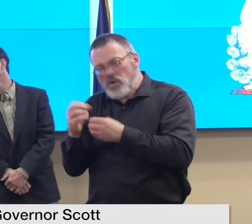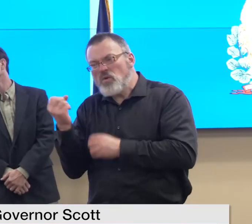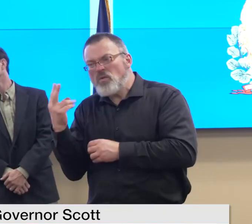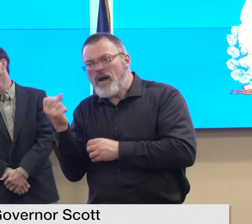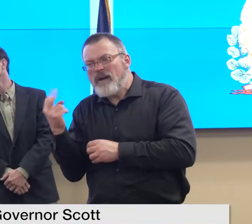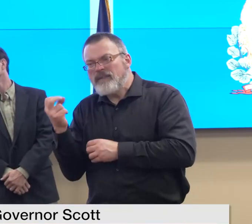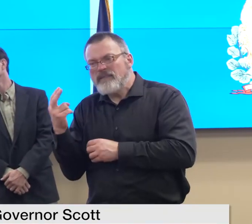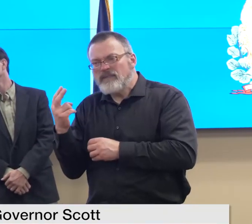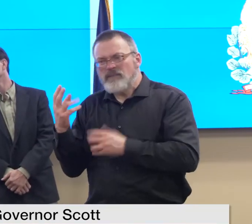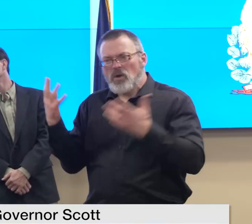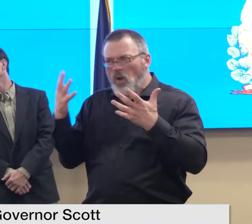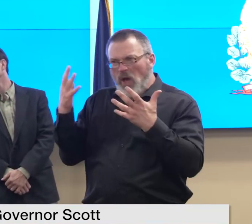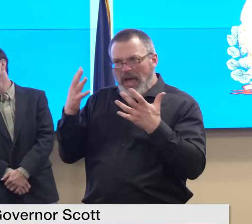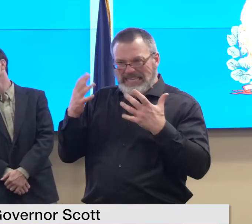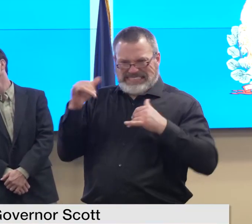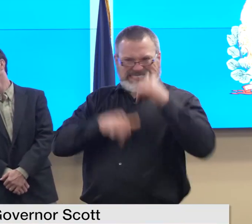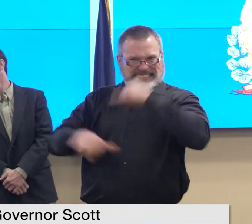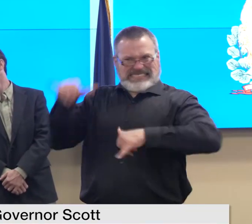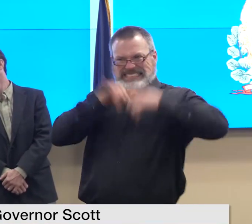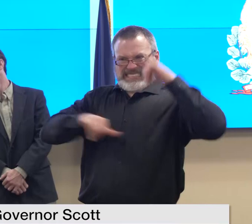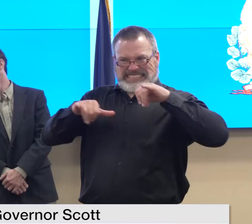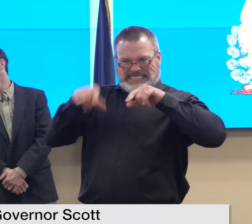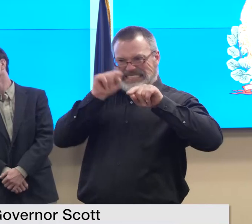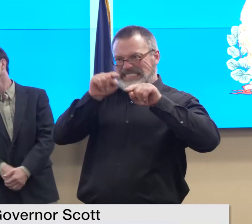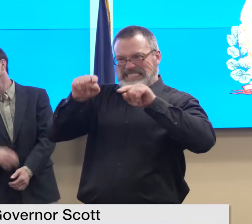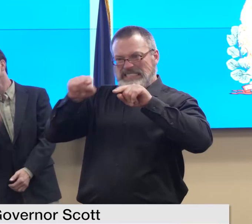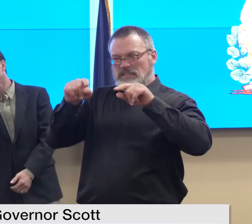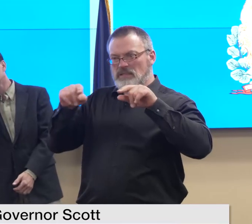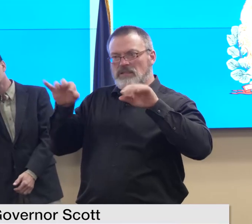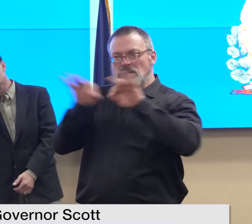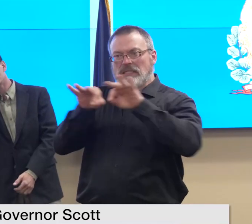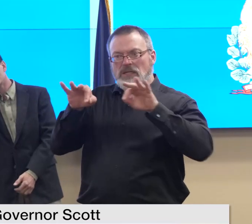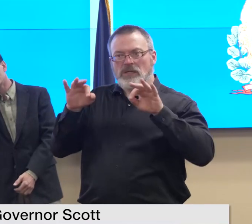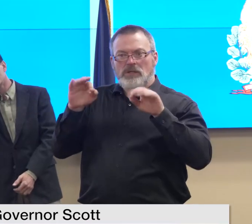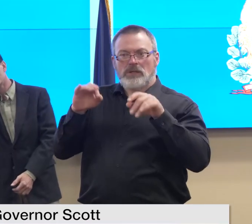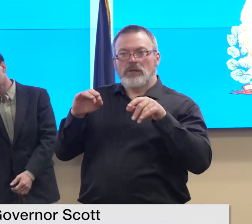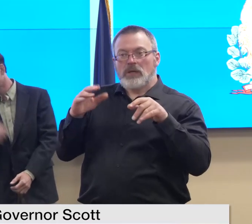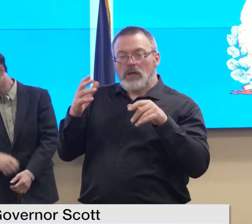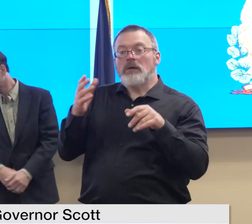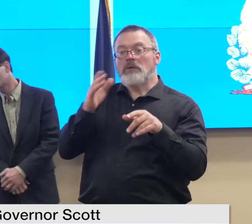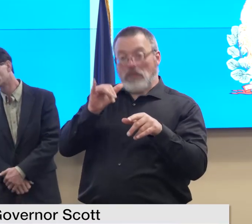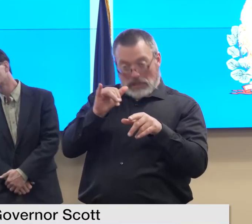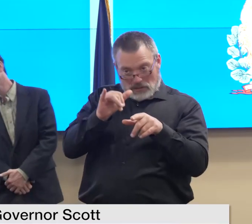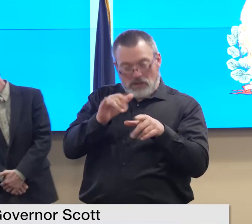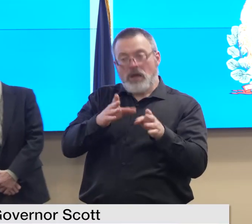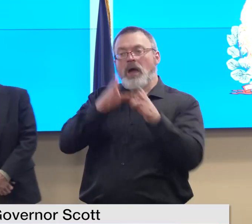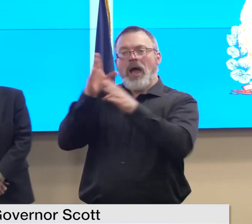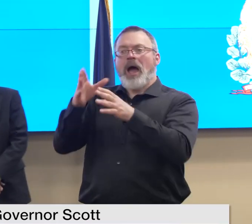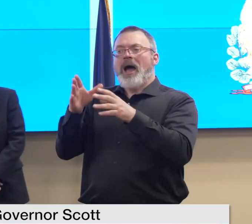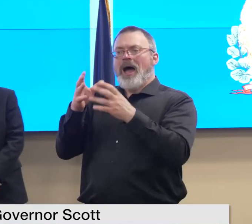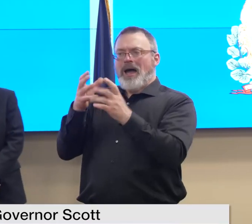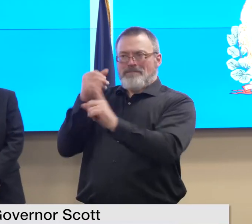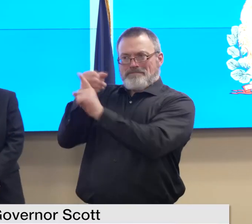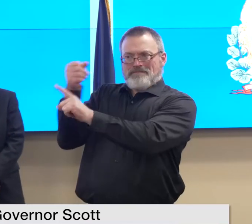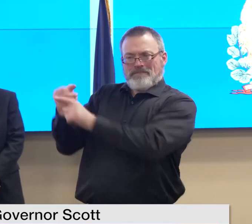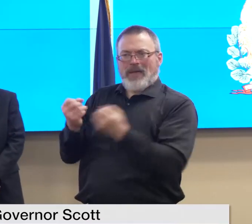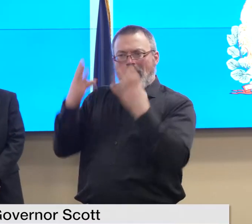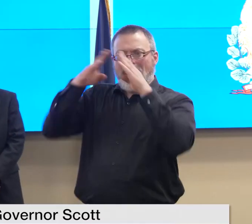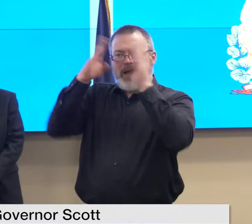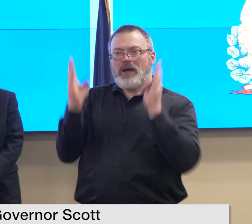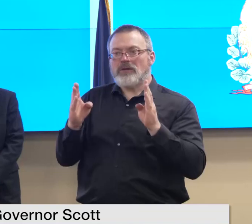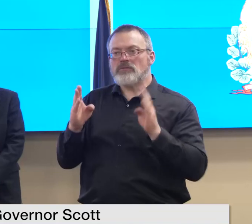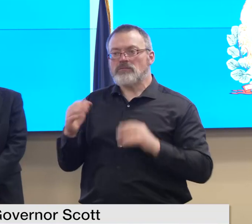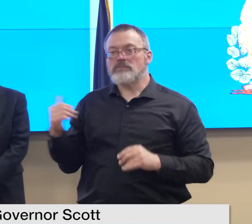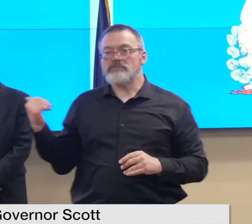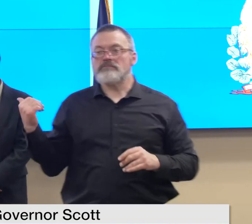were and uh if how many homes uh were infected sure um so it is about a dozen